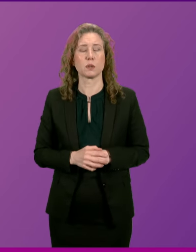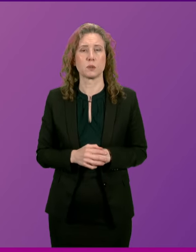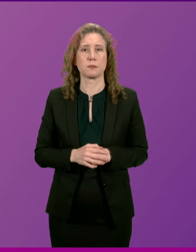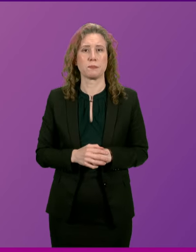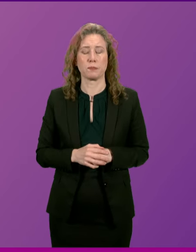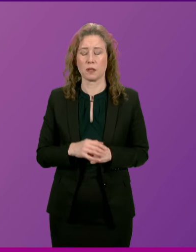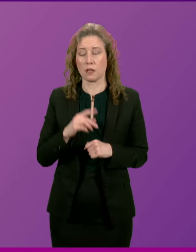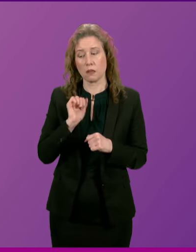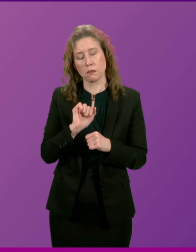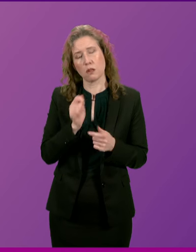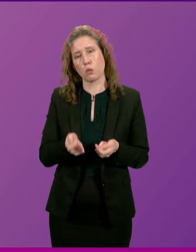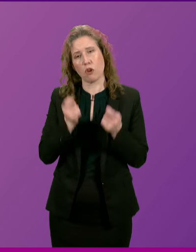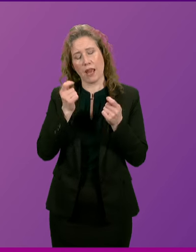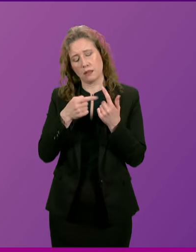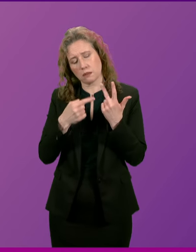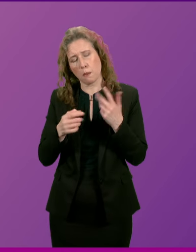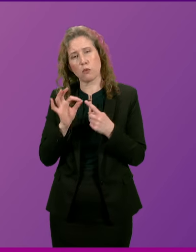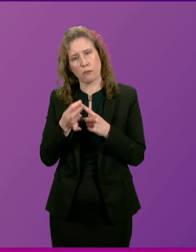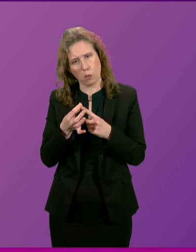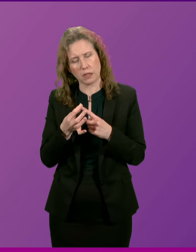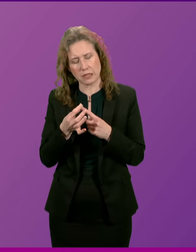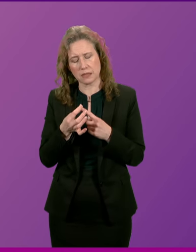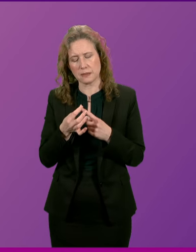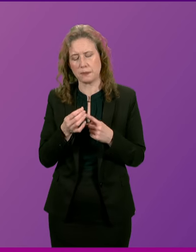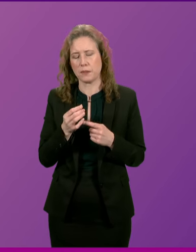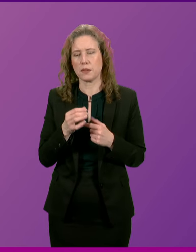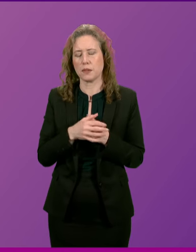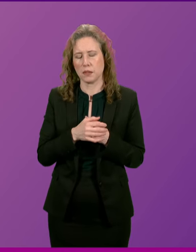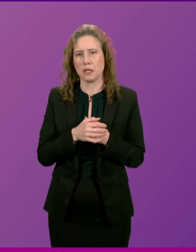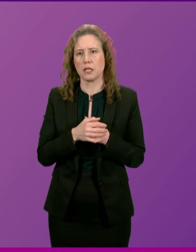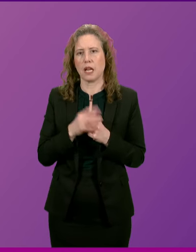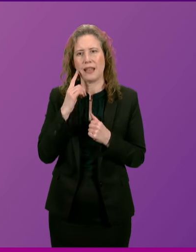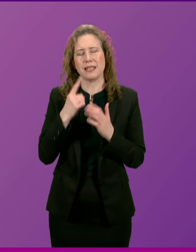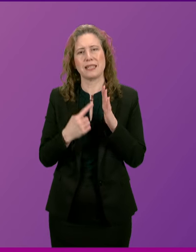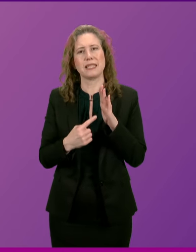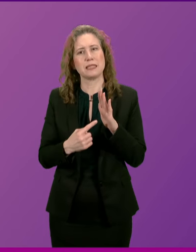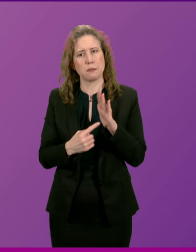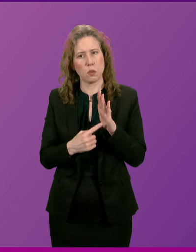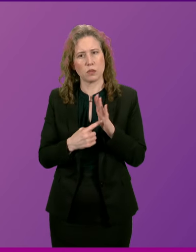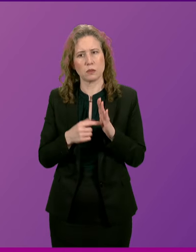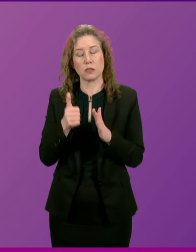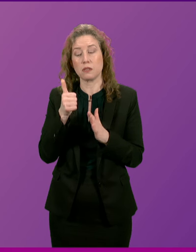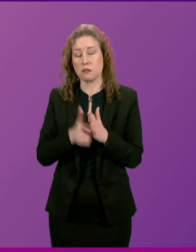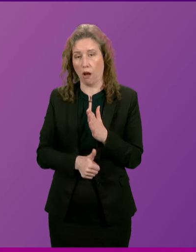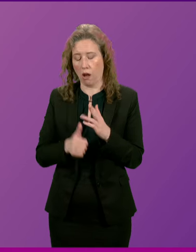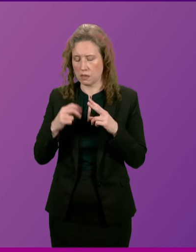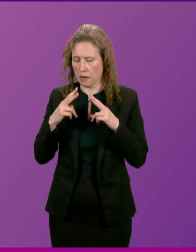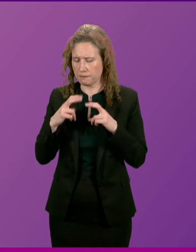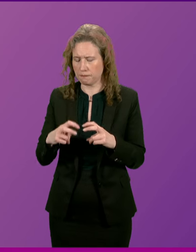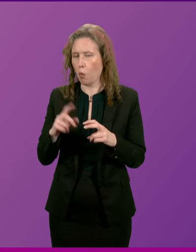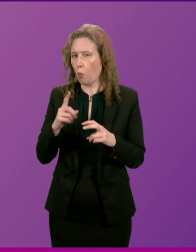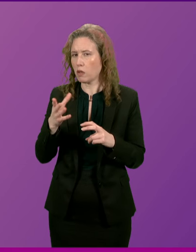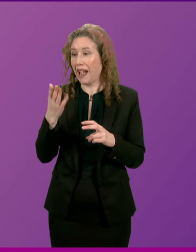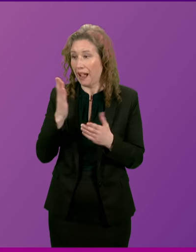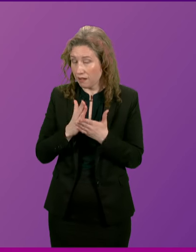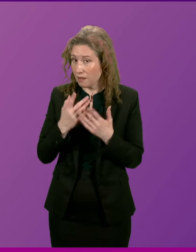In terms of the points that Alex Cole-Hamilton has raised, I think it's important that we start by looking at the lessons that